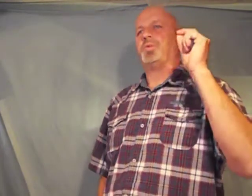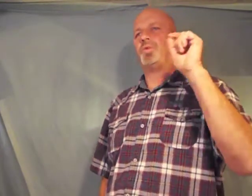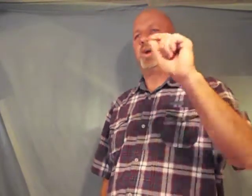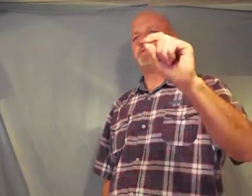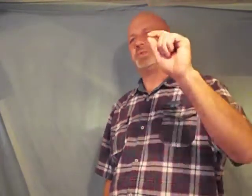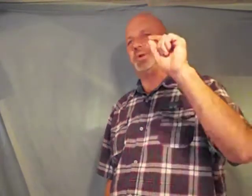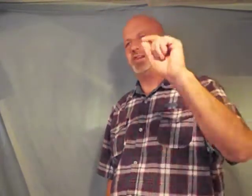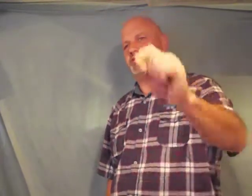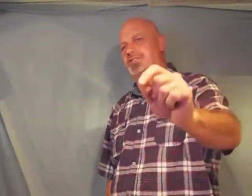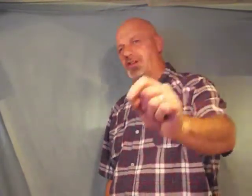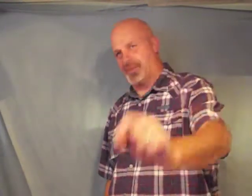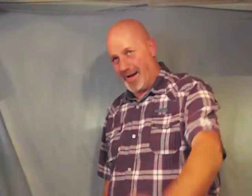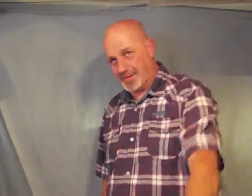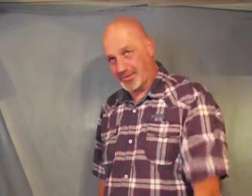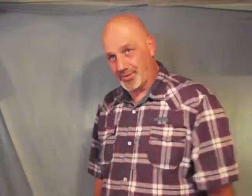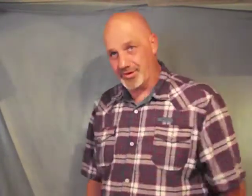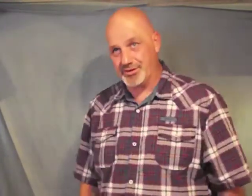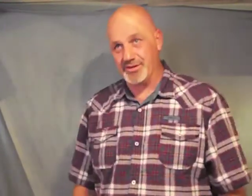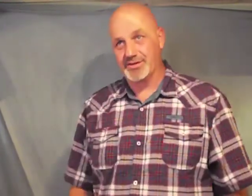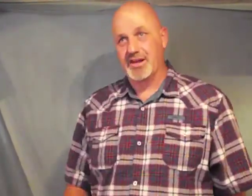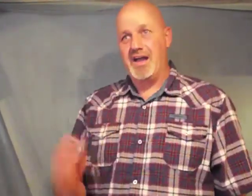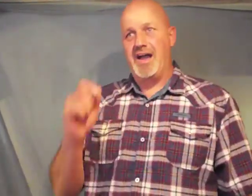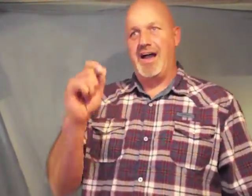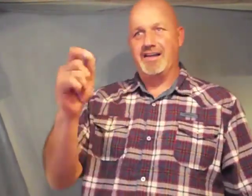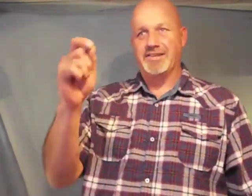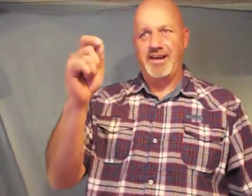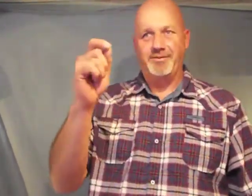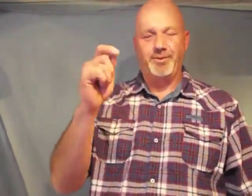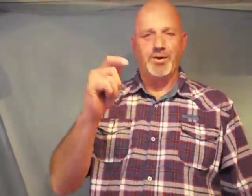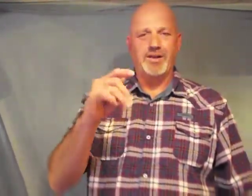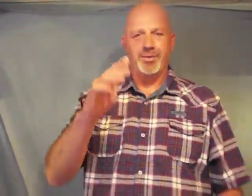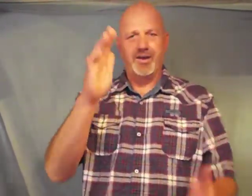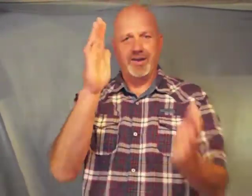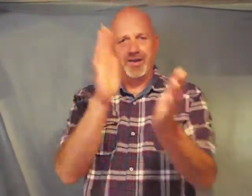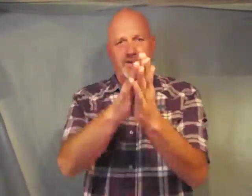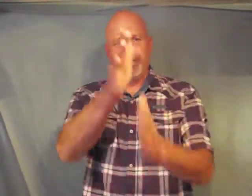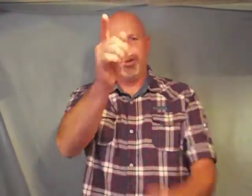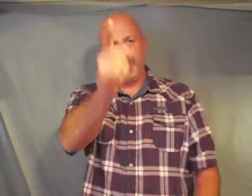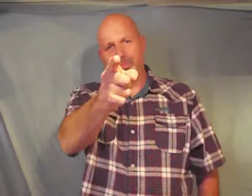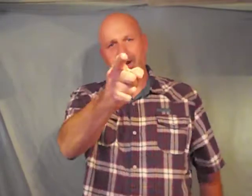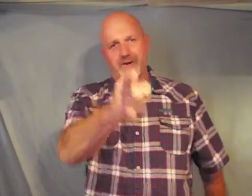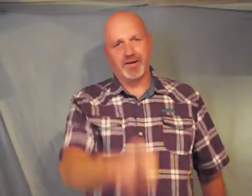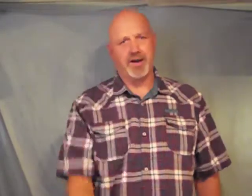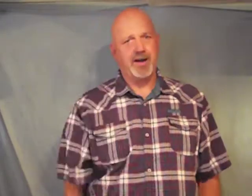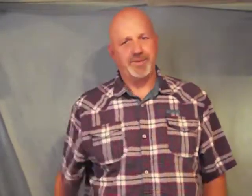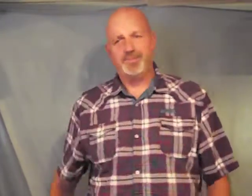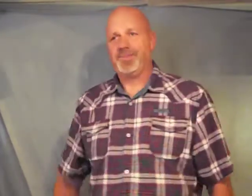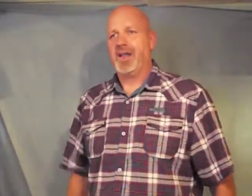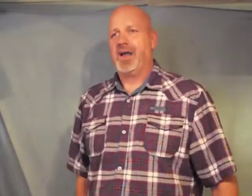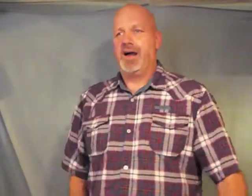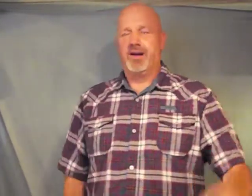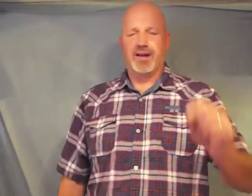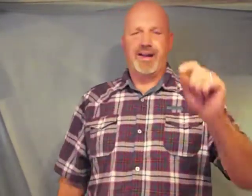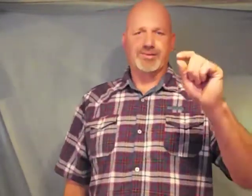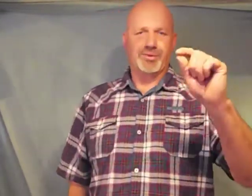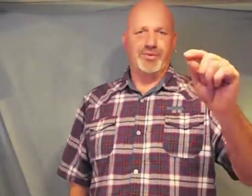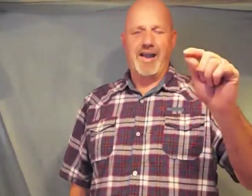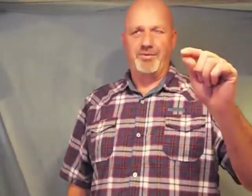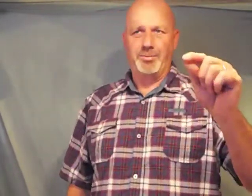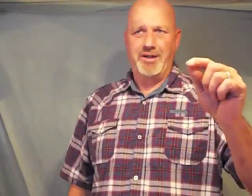restoration to the rights of Christians Isaiah 43 you belong to God our last revival about